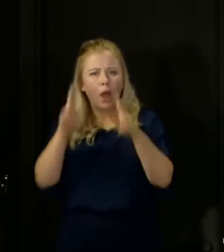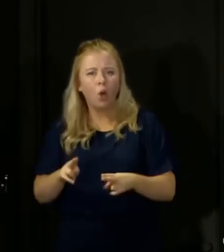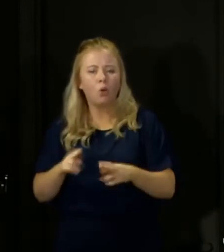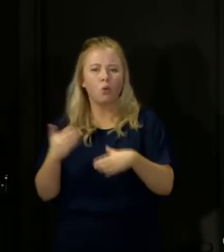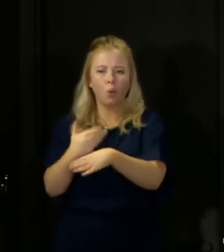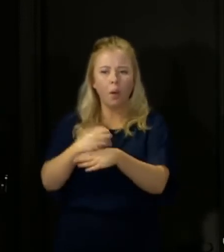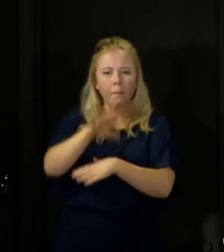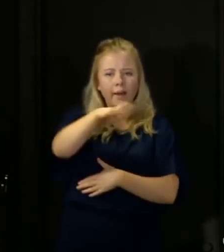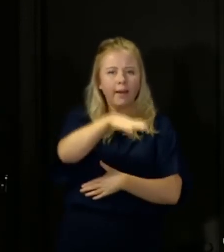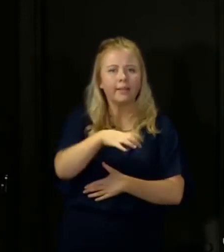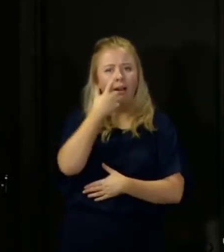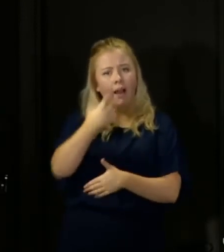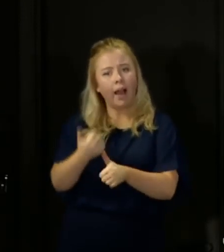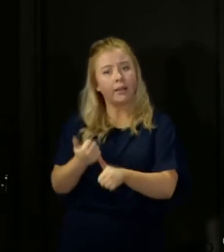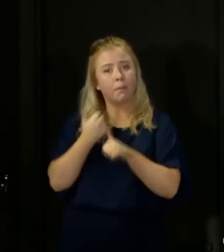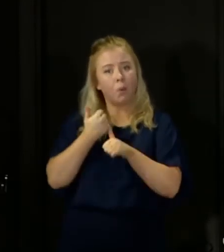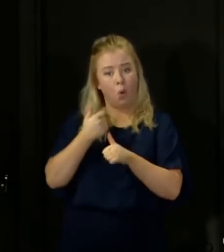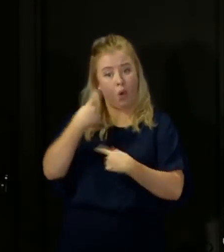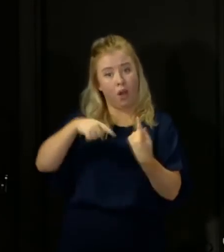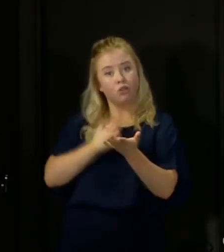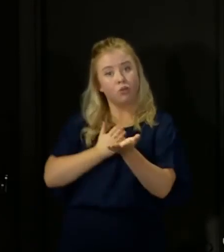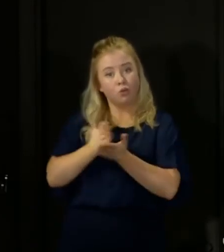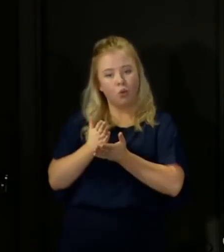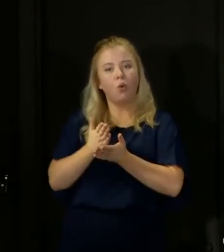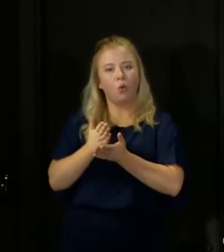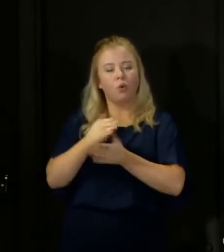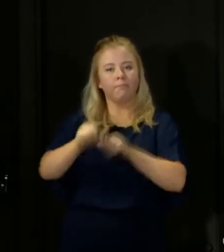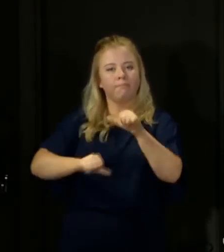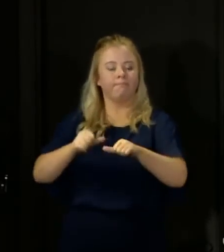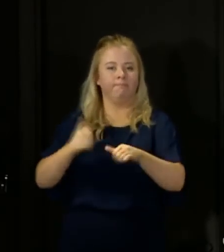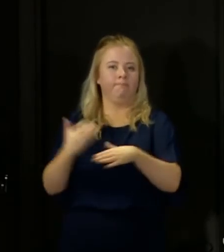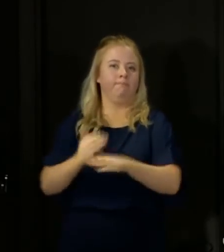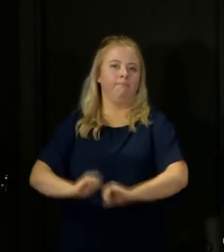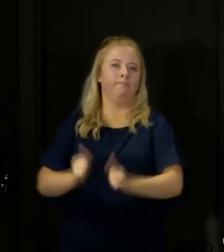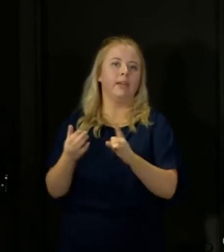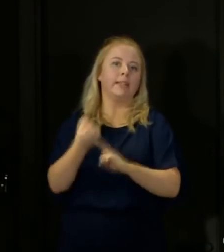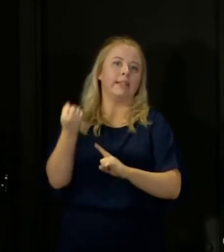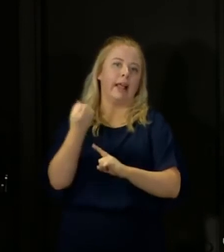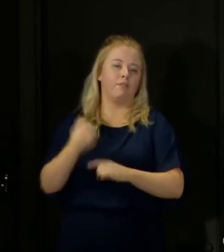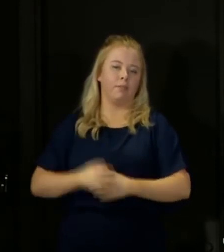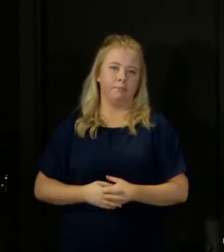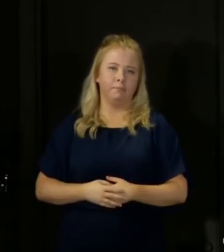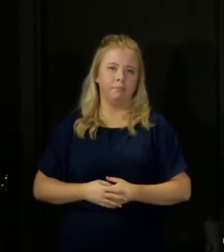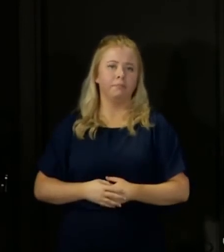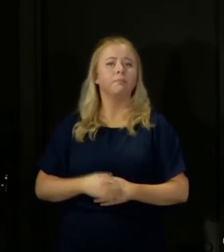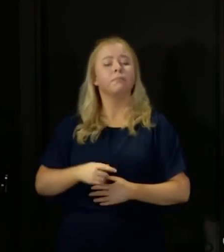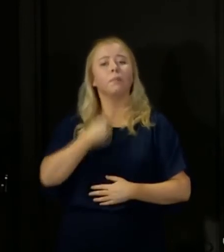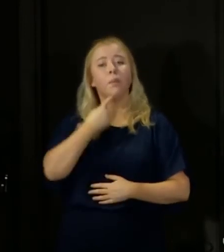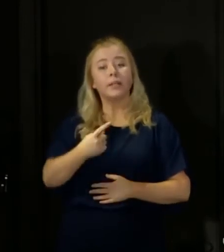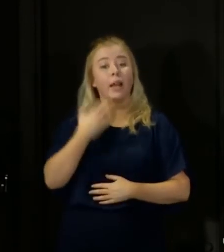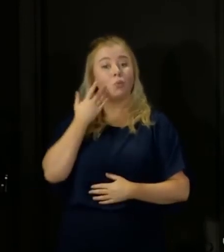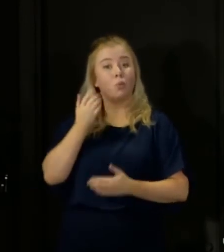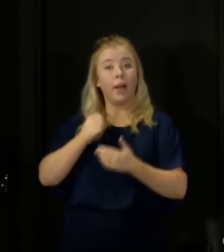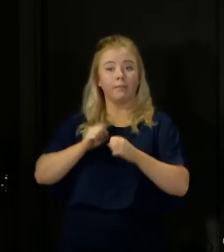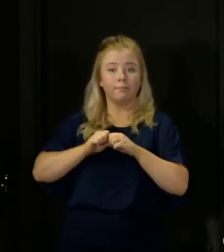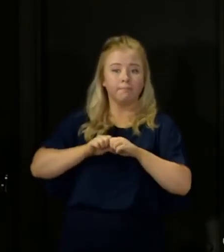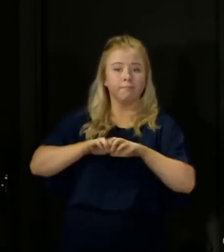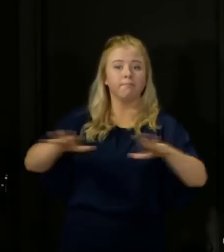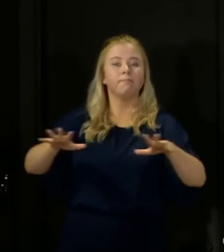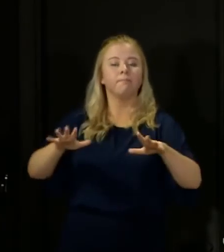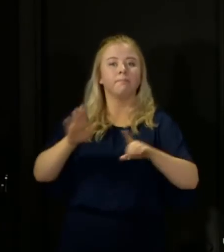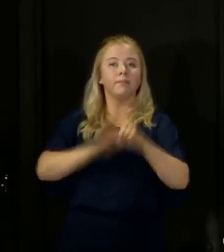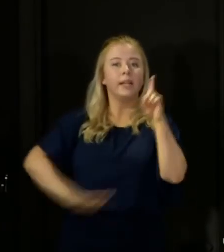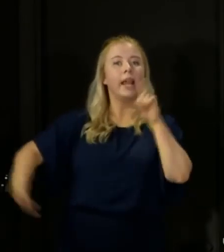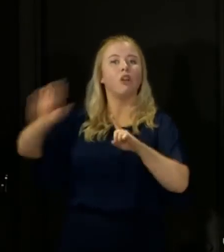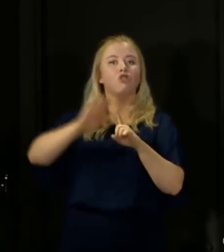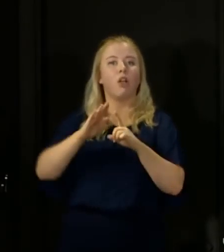employer can support us in making it work. Firstly, we said that to launch Test and Protect nationally, we needed the